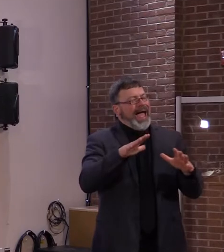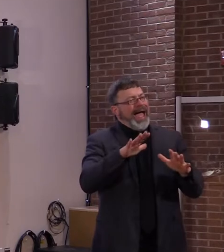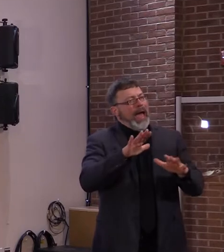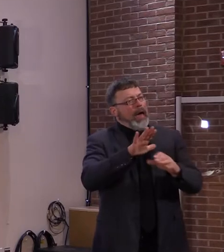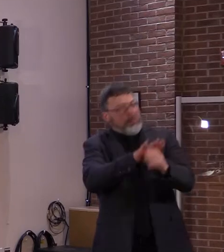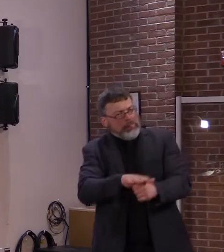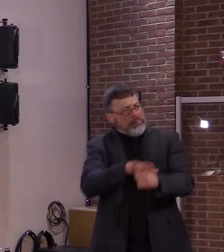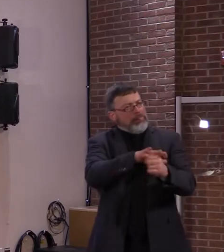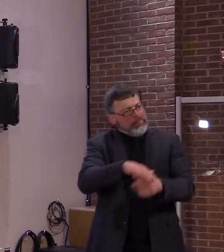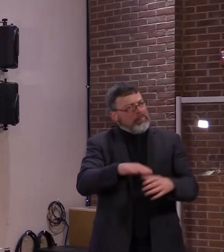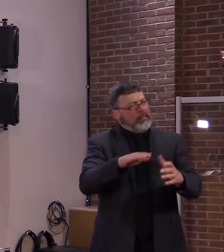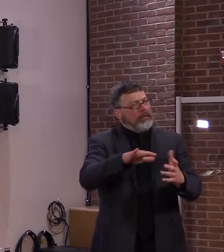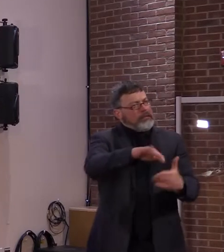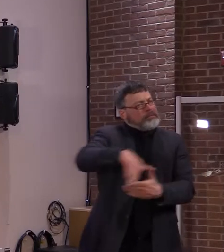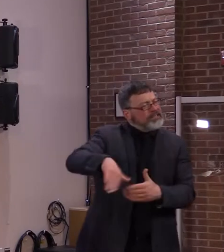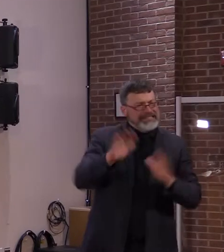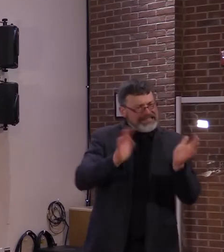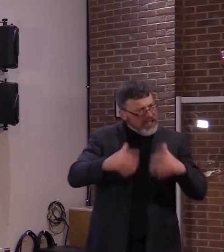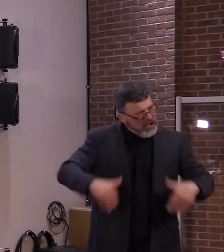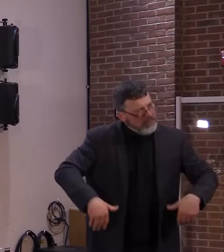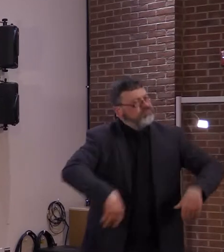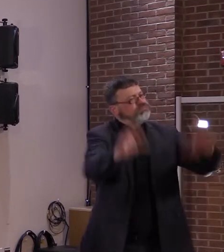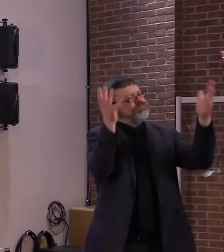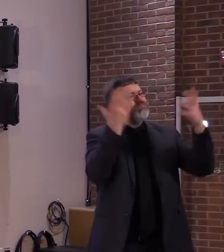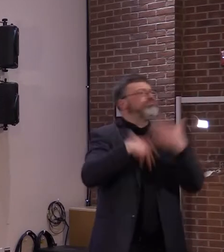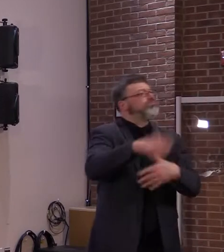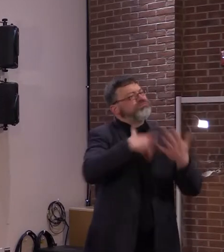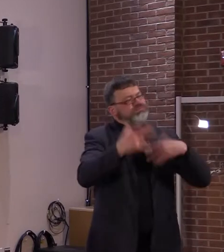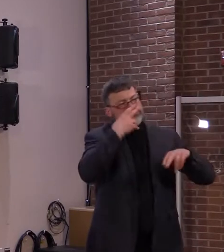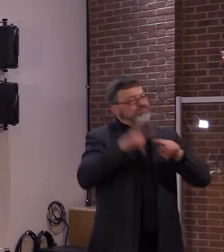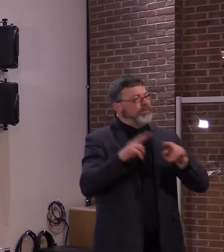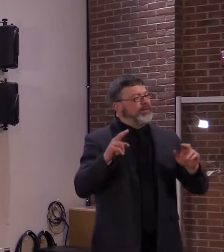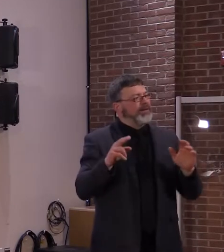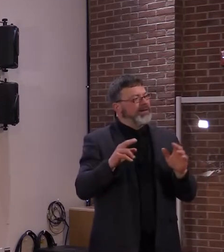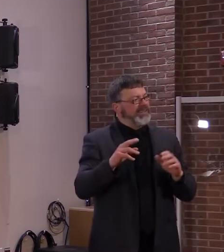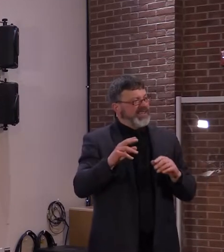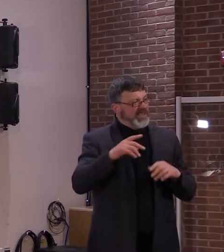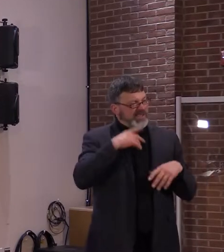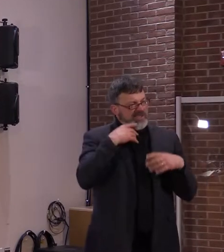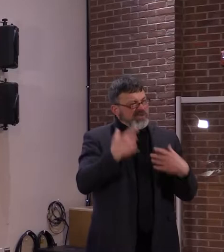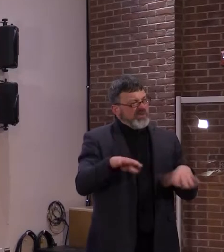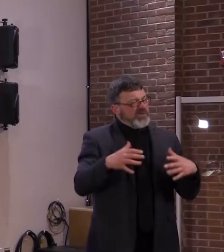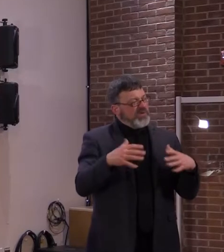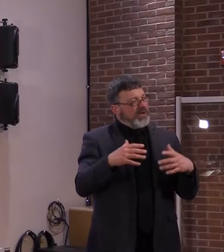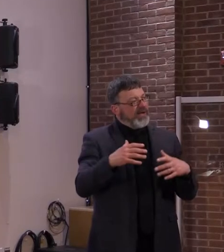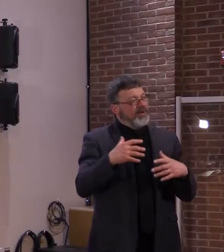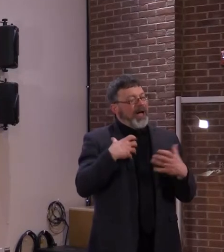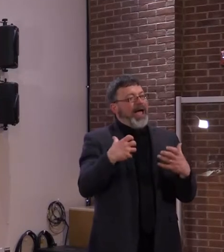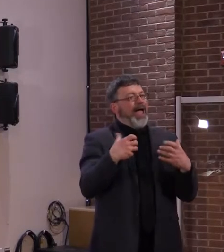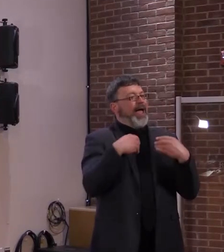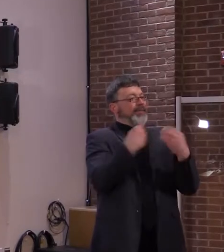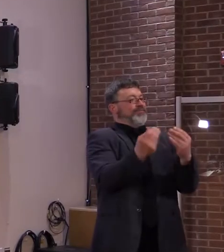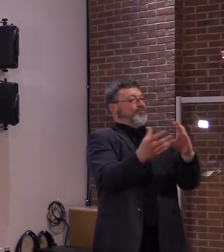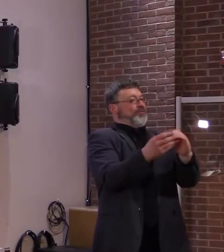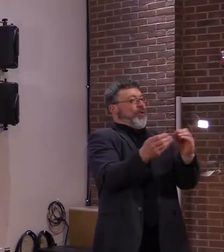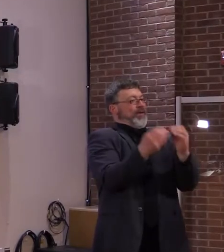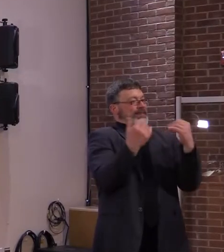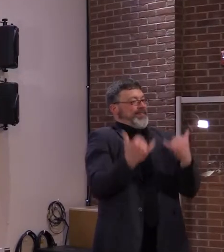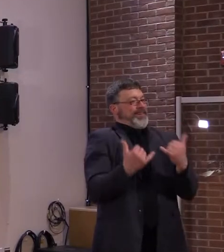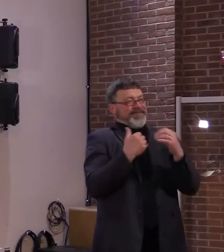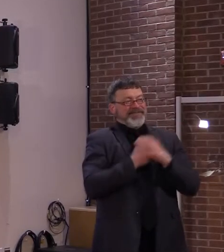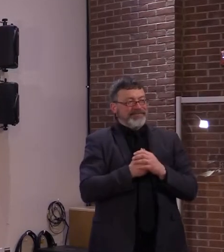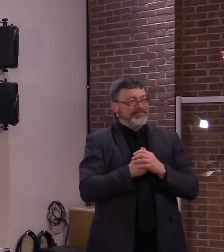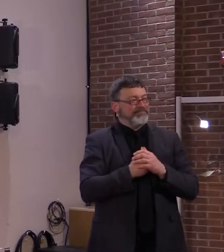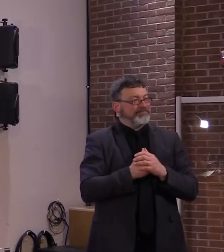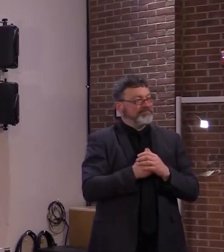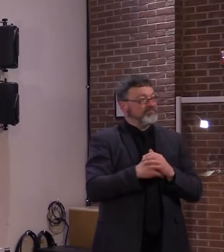Finally, it's been a while since I've told a story. I'd like you to hear from a Vermonter who wanted to share her COVID